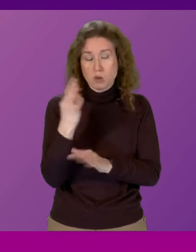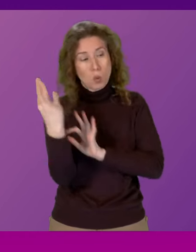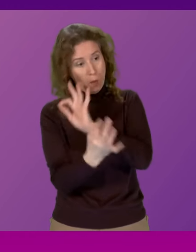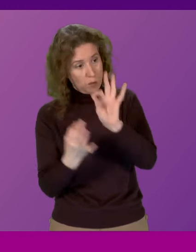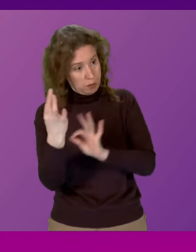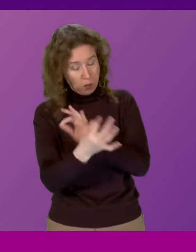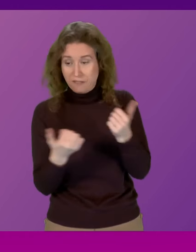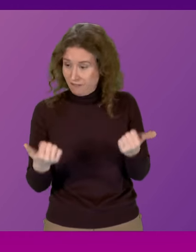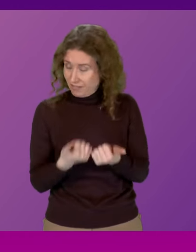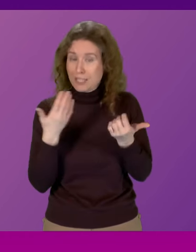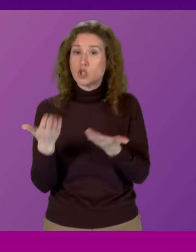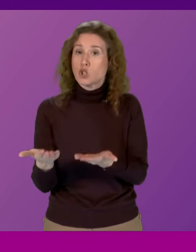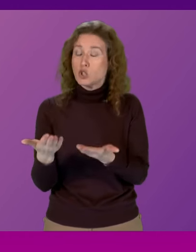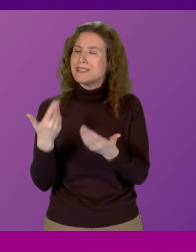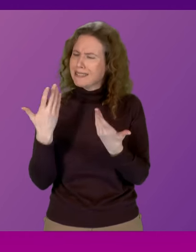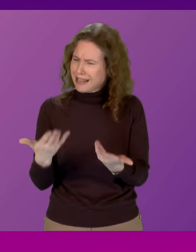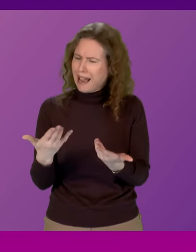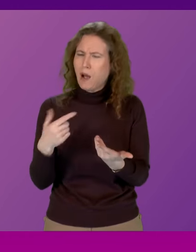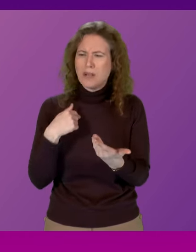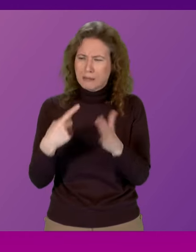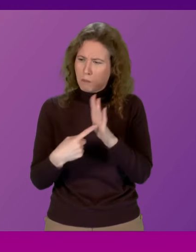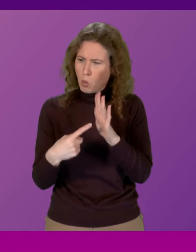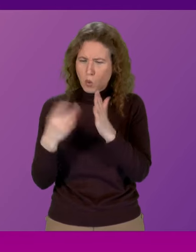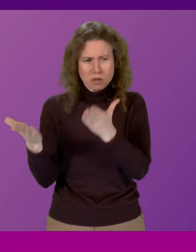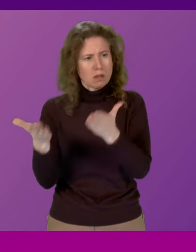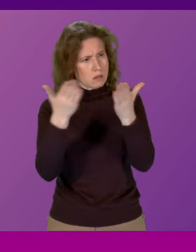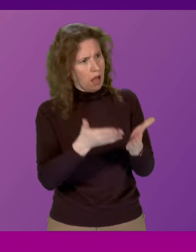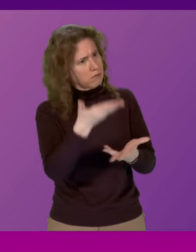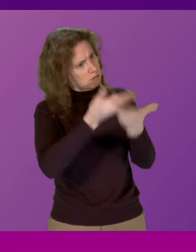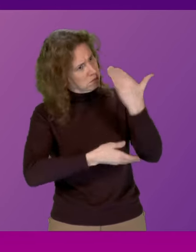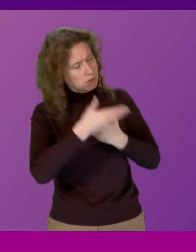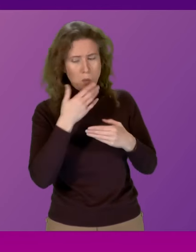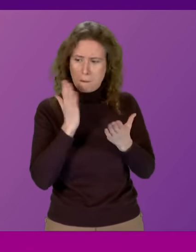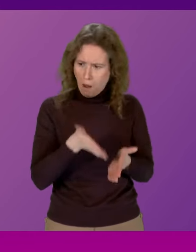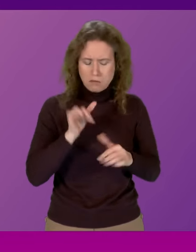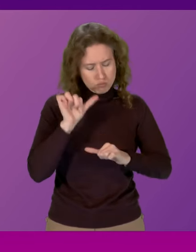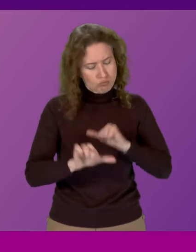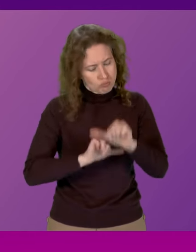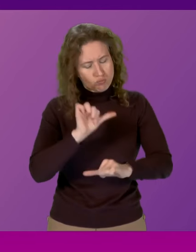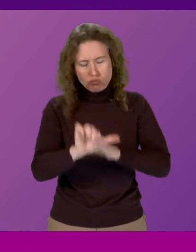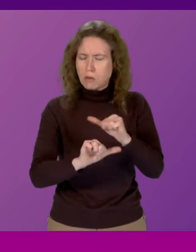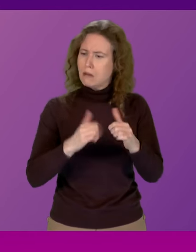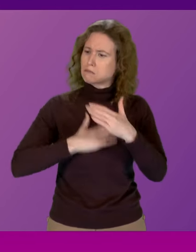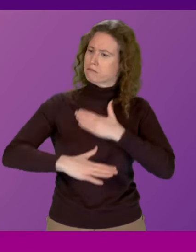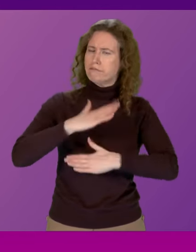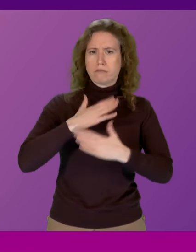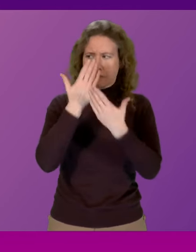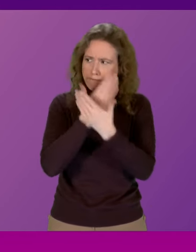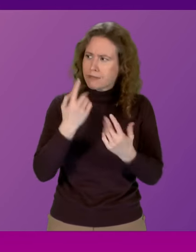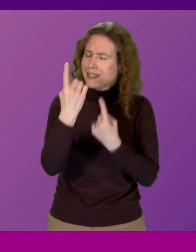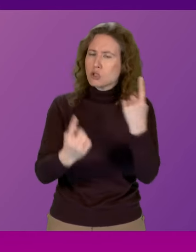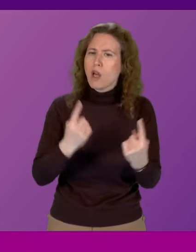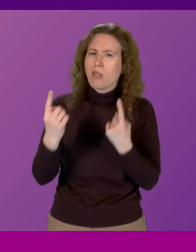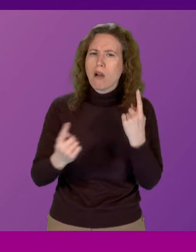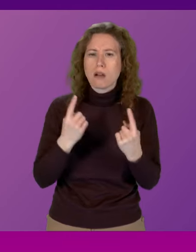questions to the First Minister. It's extremely important that we carry out our business in an orderly fashion and show one another courtesy